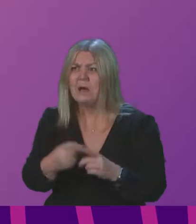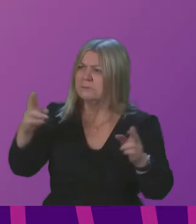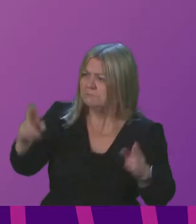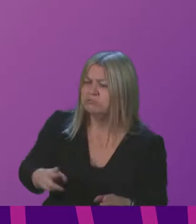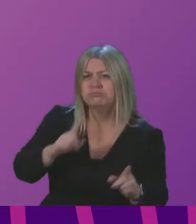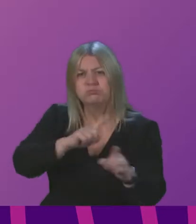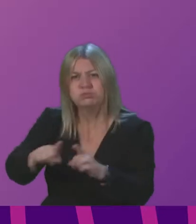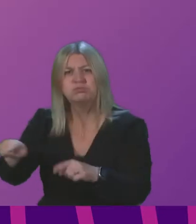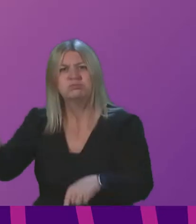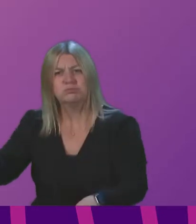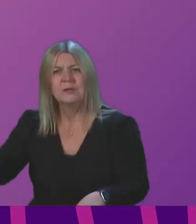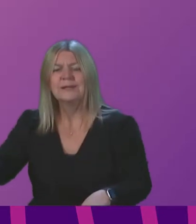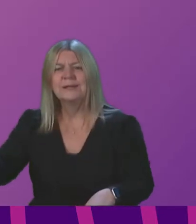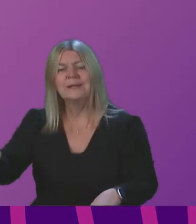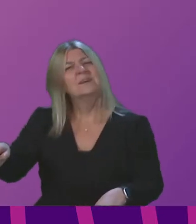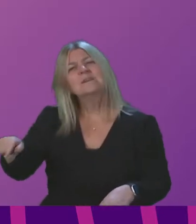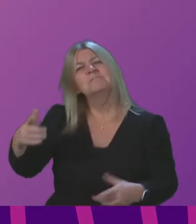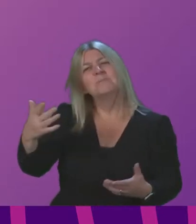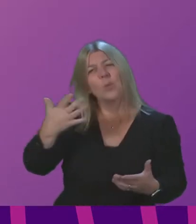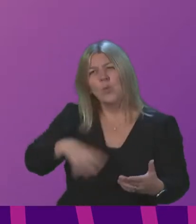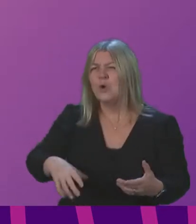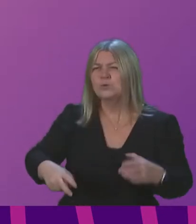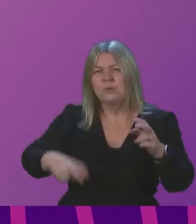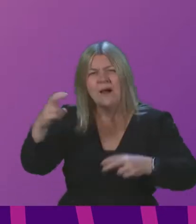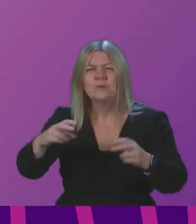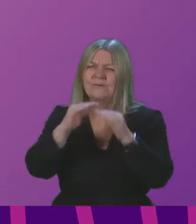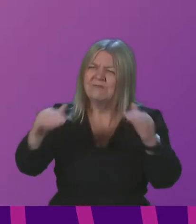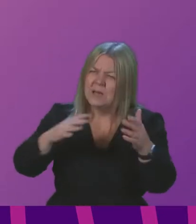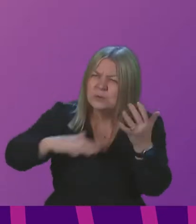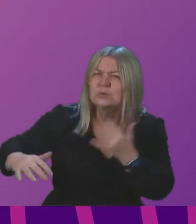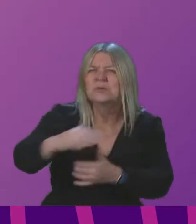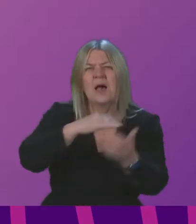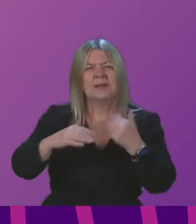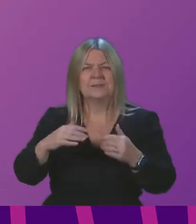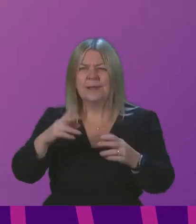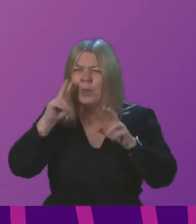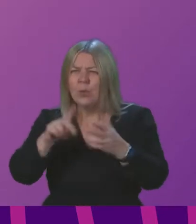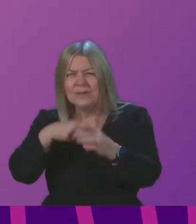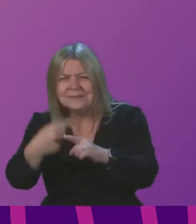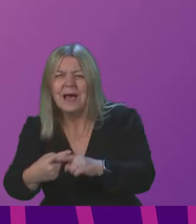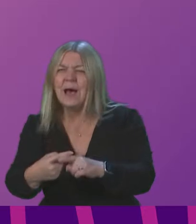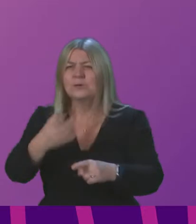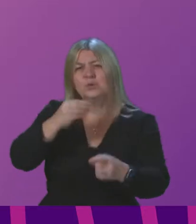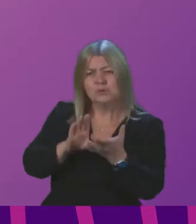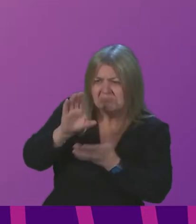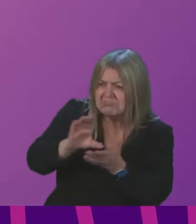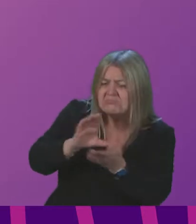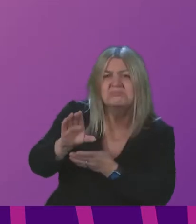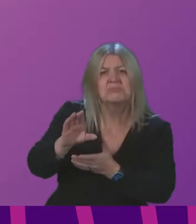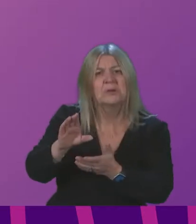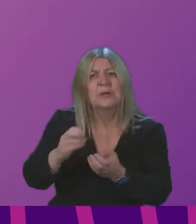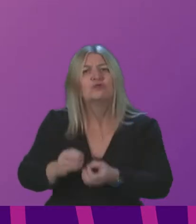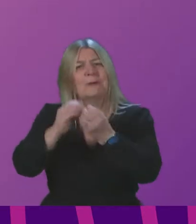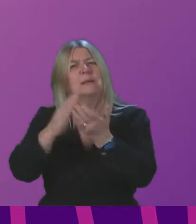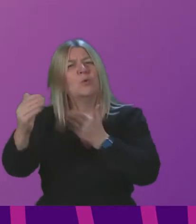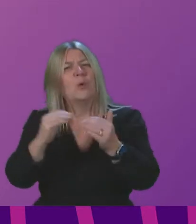to those of us who have argued for a fair society in terms of their approach to taxation and how we might use the resources of this country to create